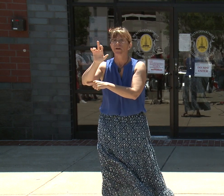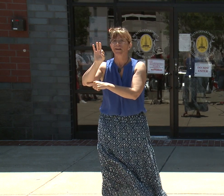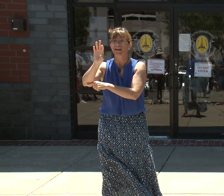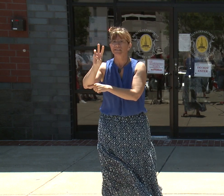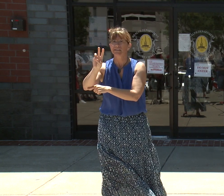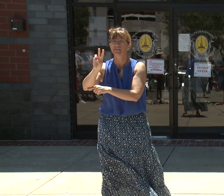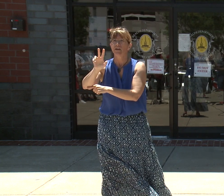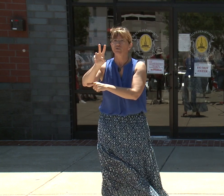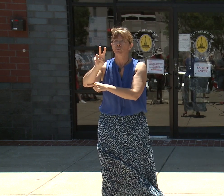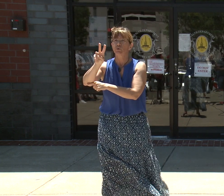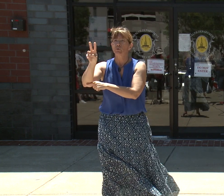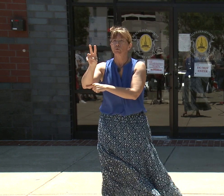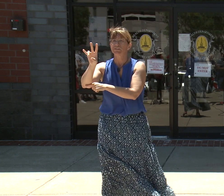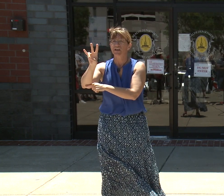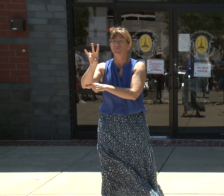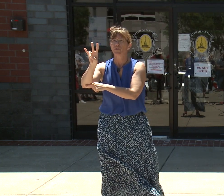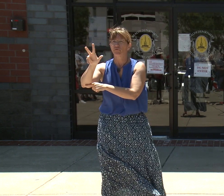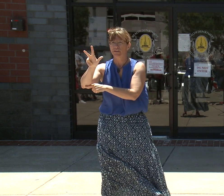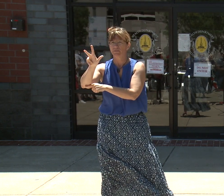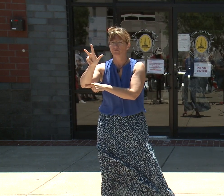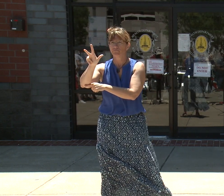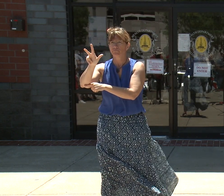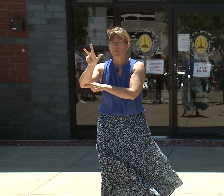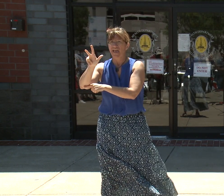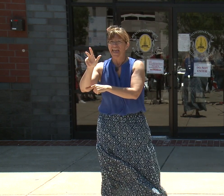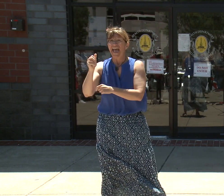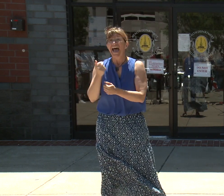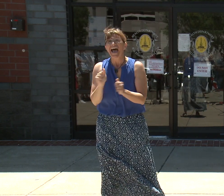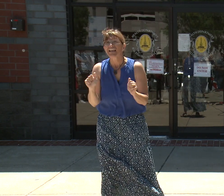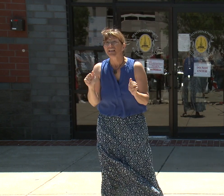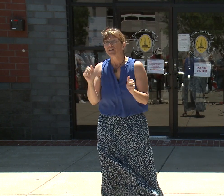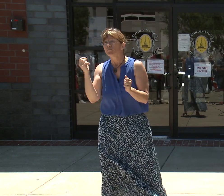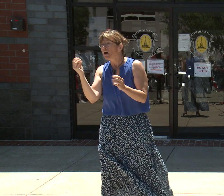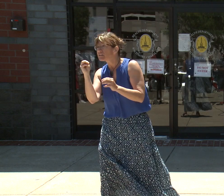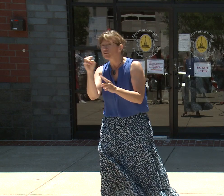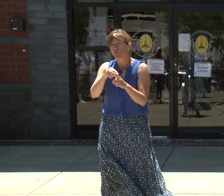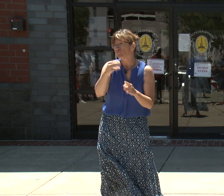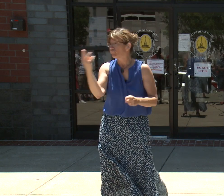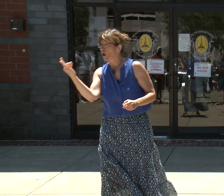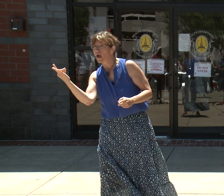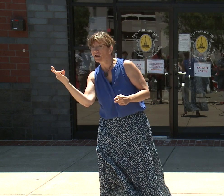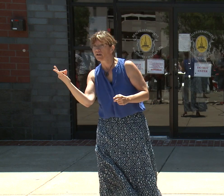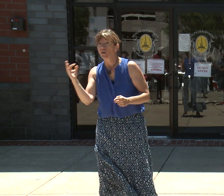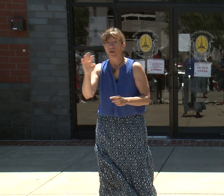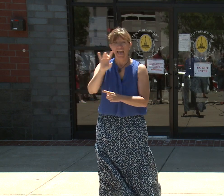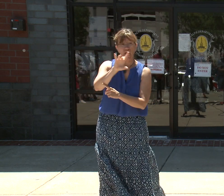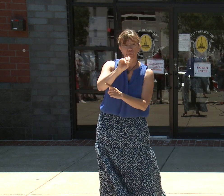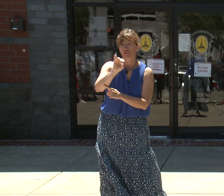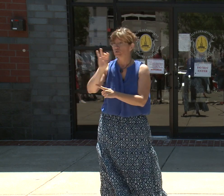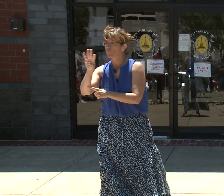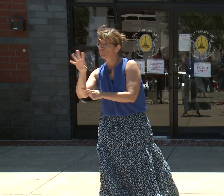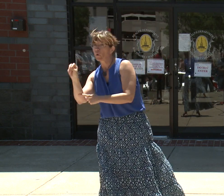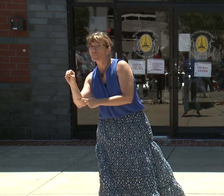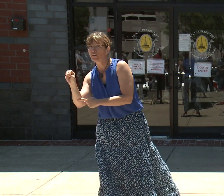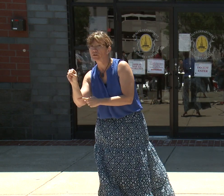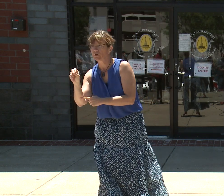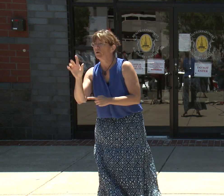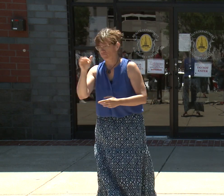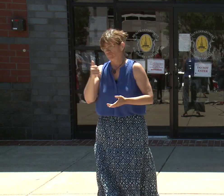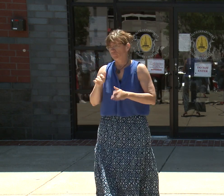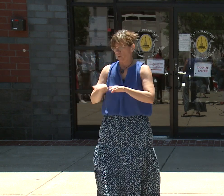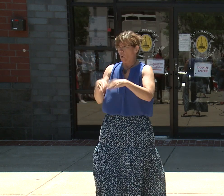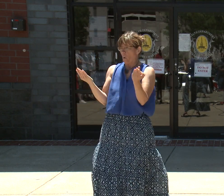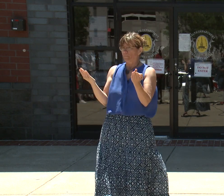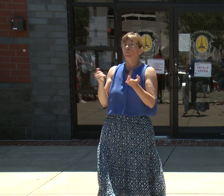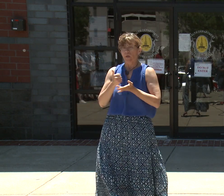-2273 Monday through Friday from 8 30 to 4 30 p.m. And our staff will help you register. We are still